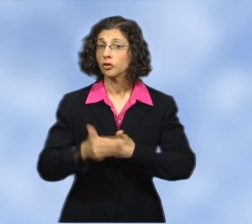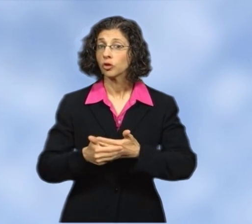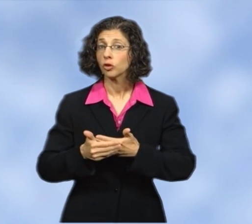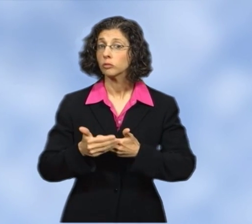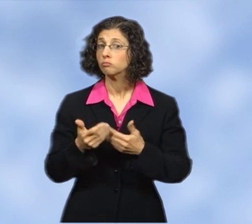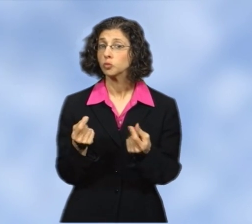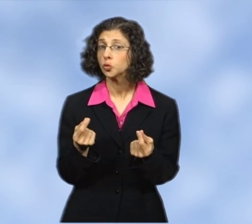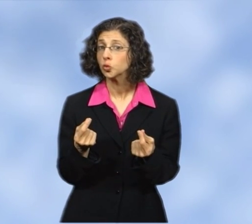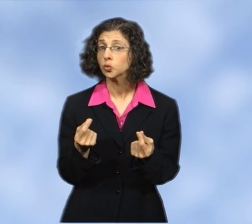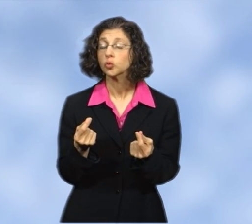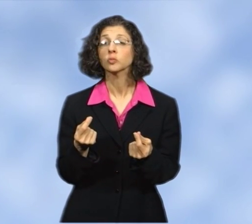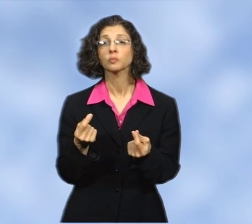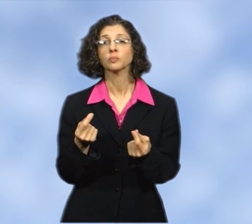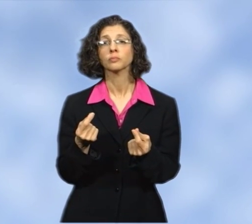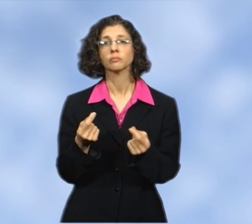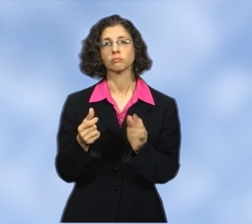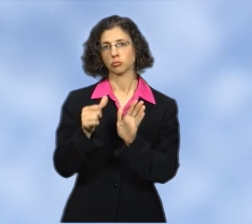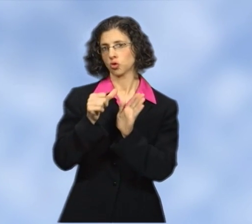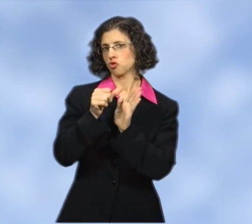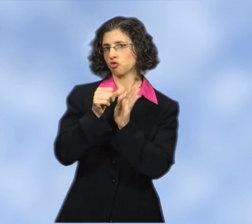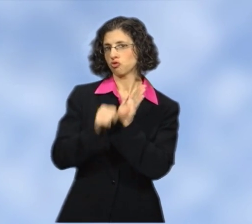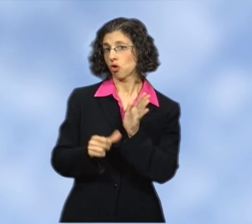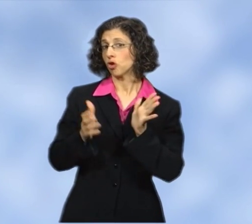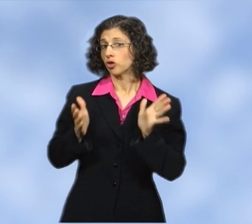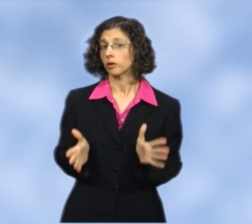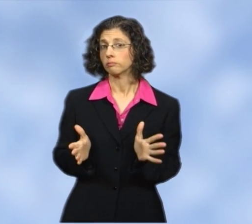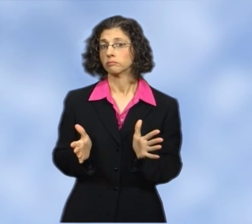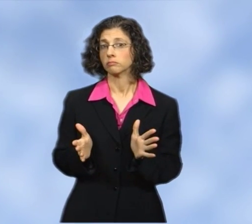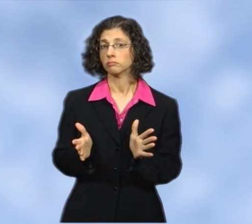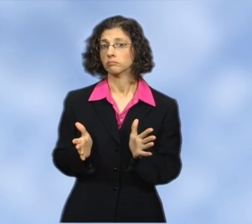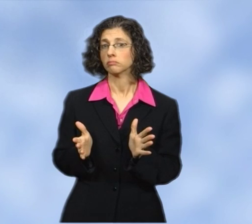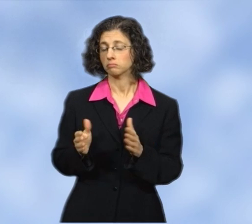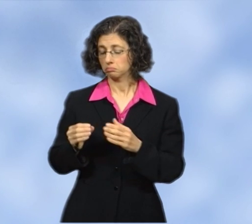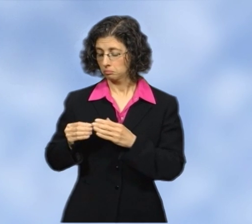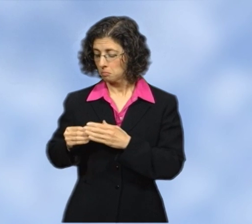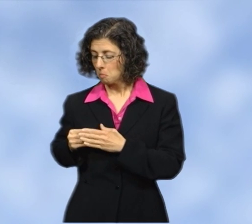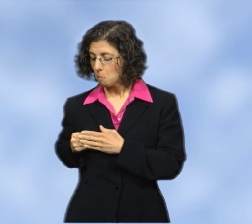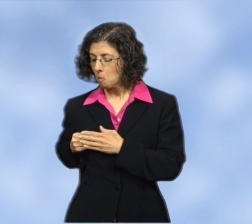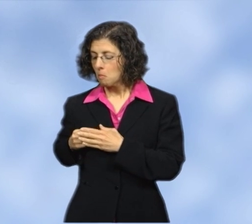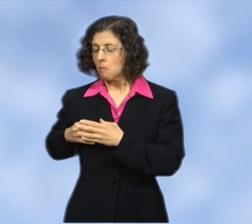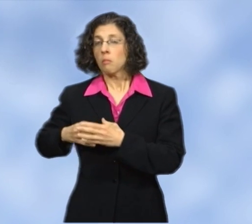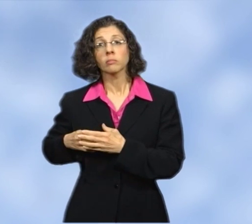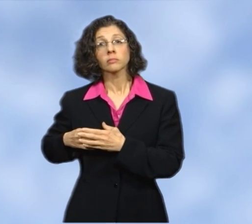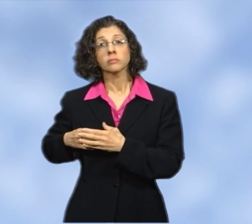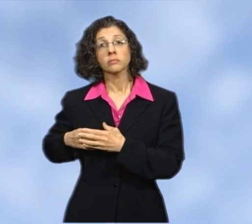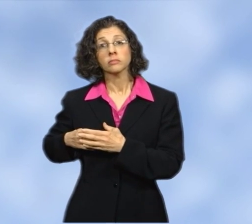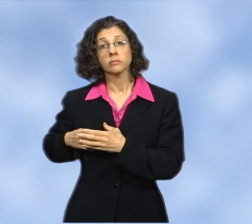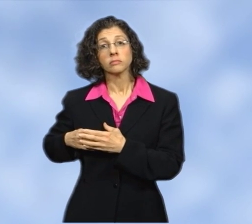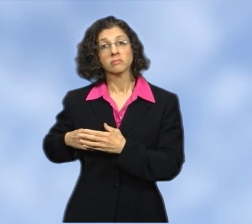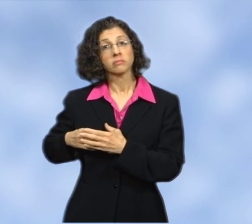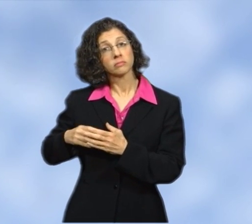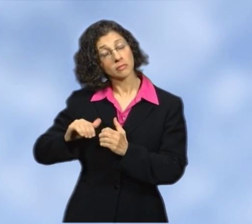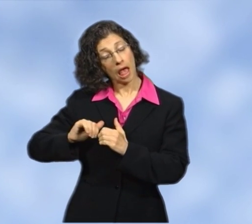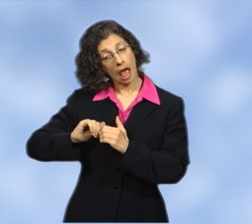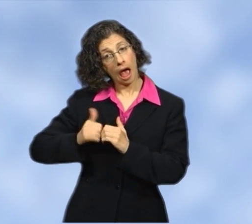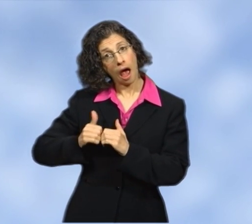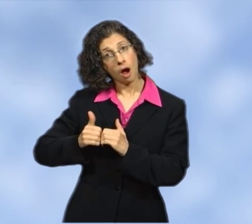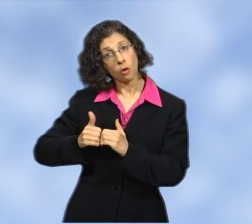In this procedure, a surgeon builds a new breast shape